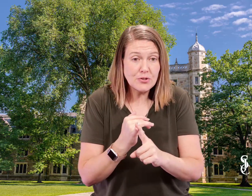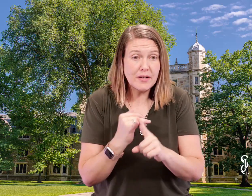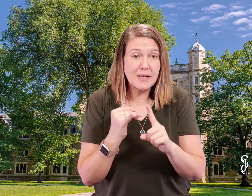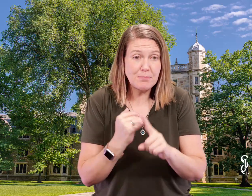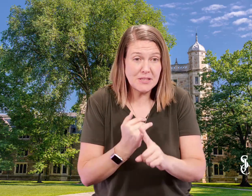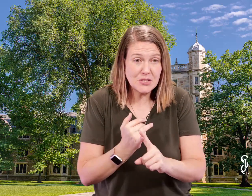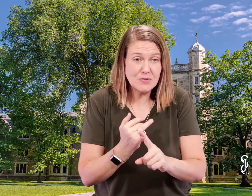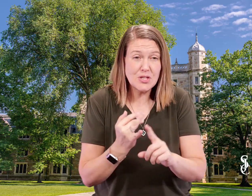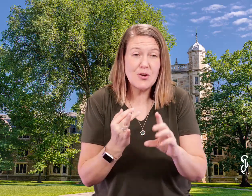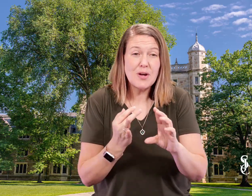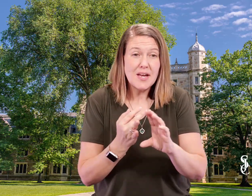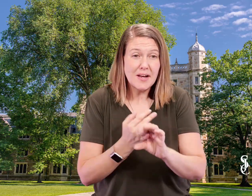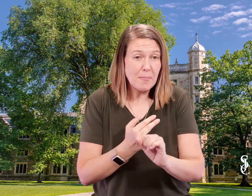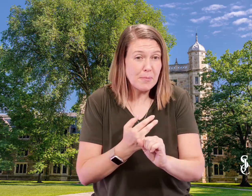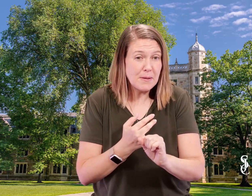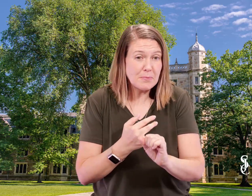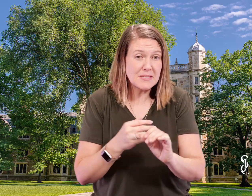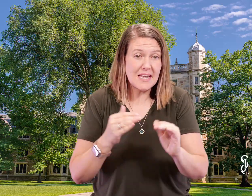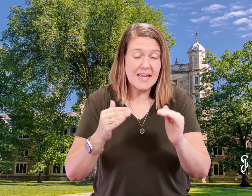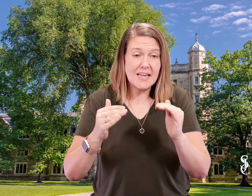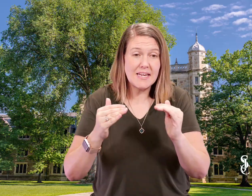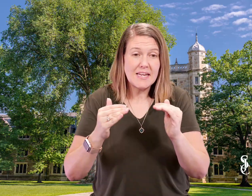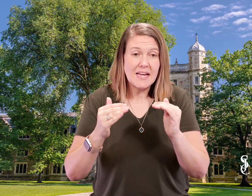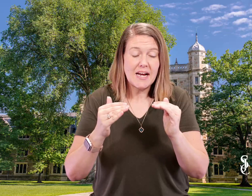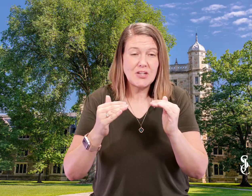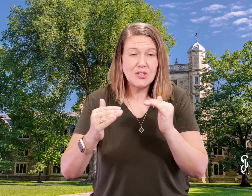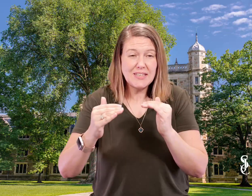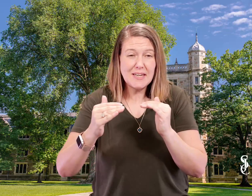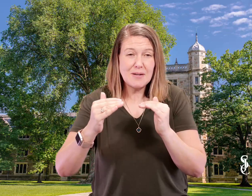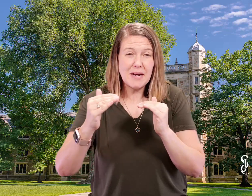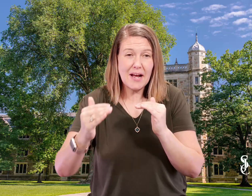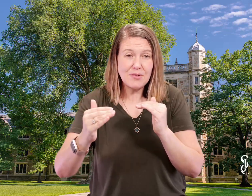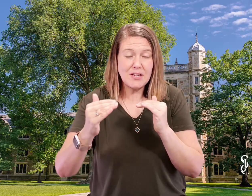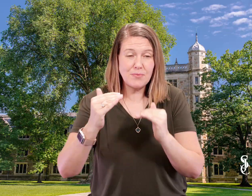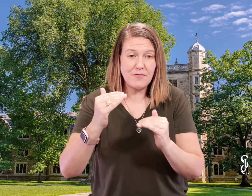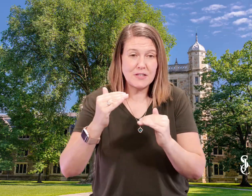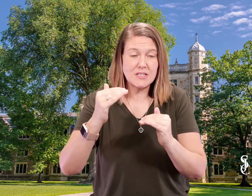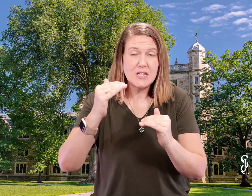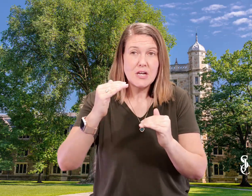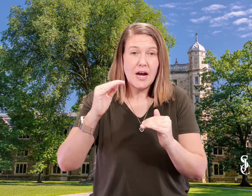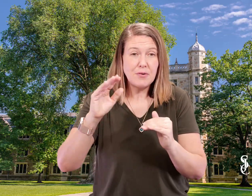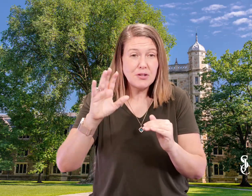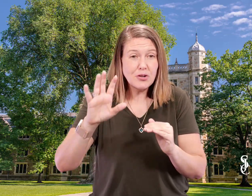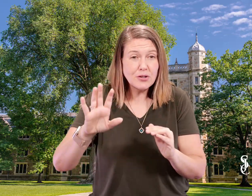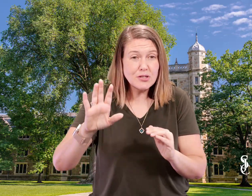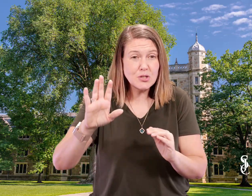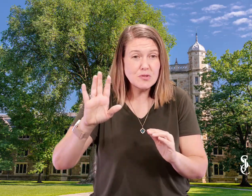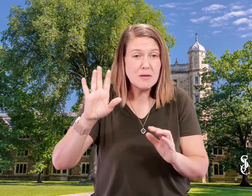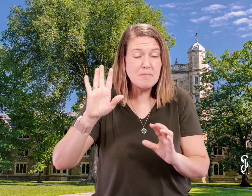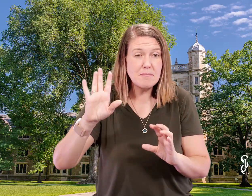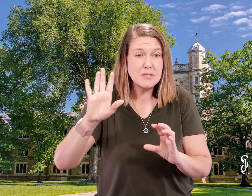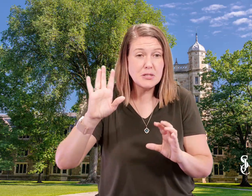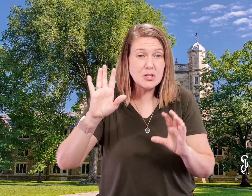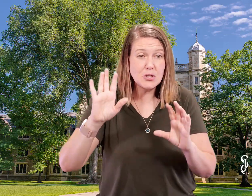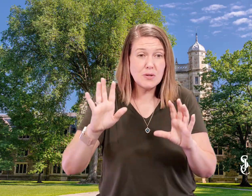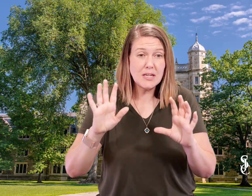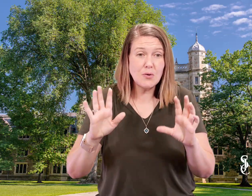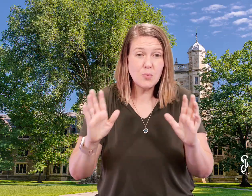outline, please do so. A couple people said, I couldn't get my outline in reference. I would encourage you to do it in a Word